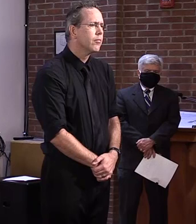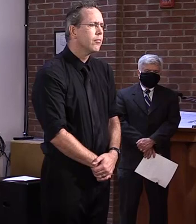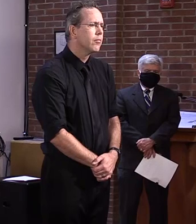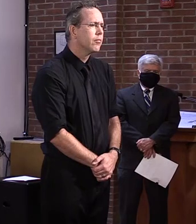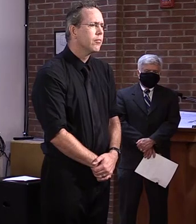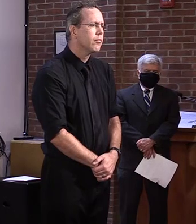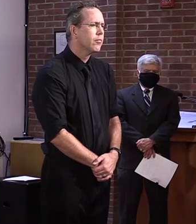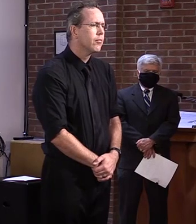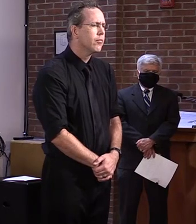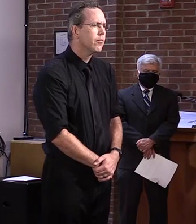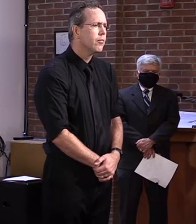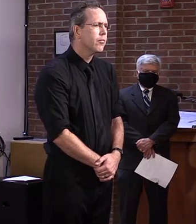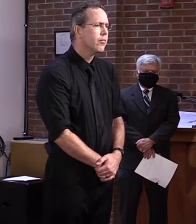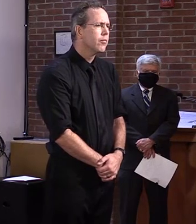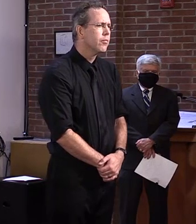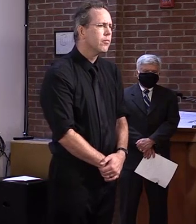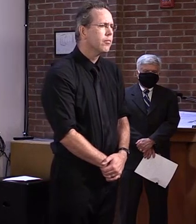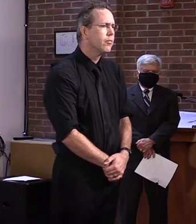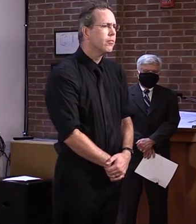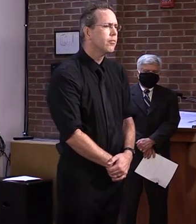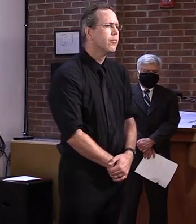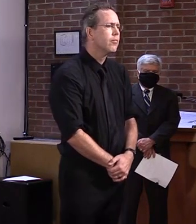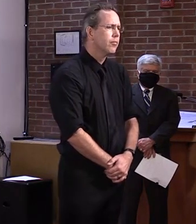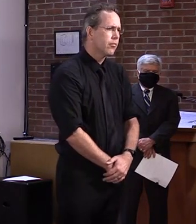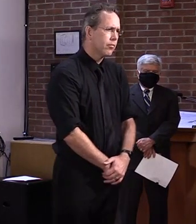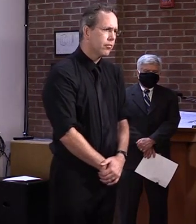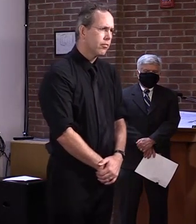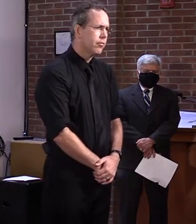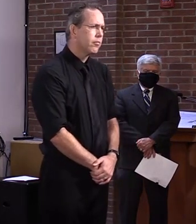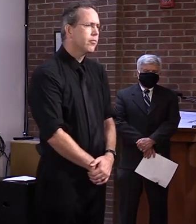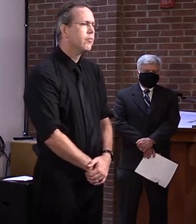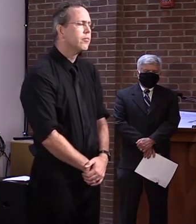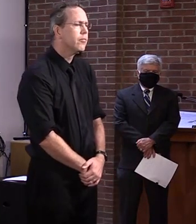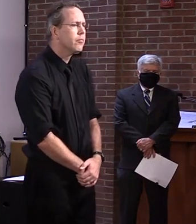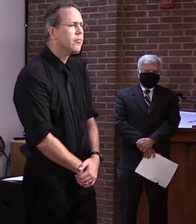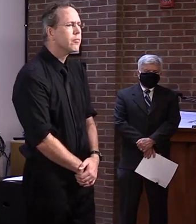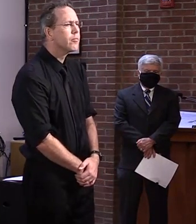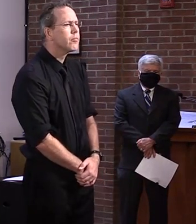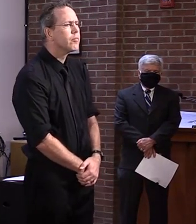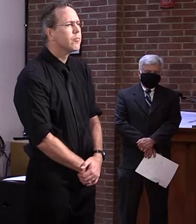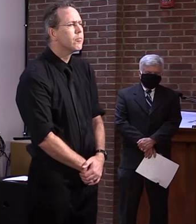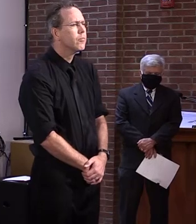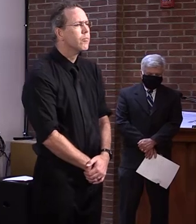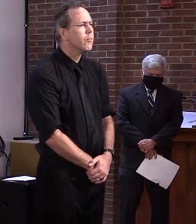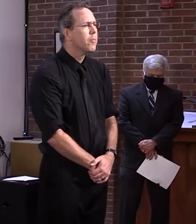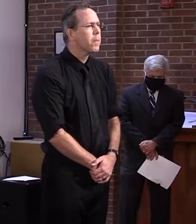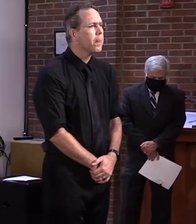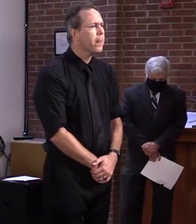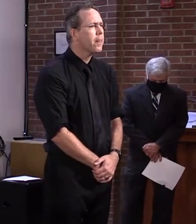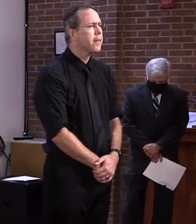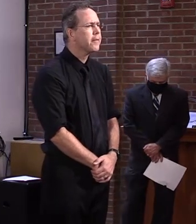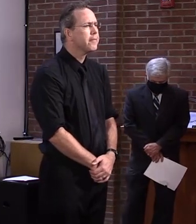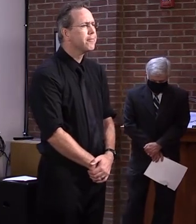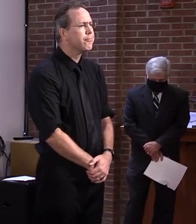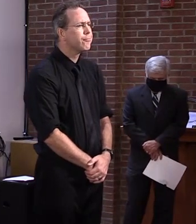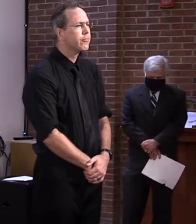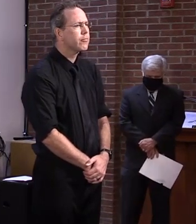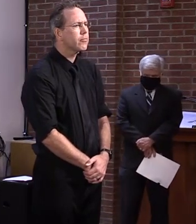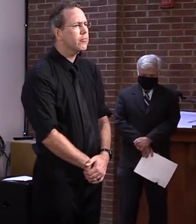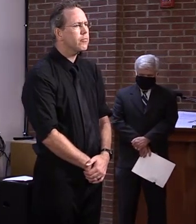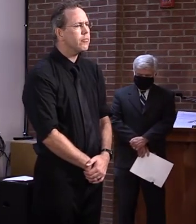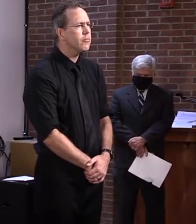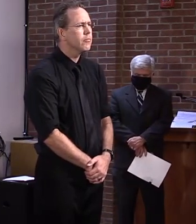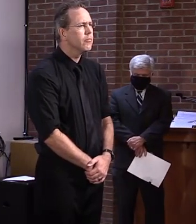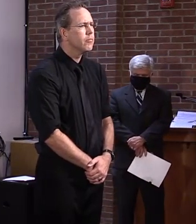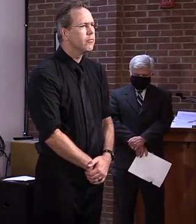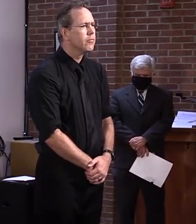their test with a parent. Um, I'm wondering what the state is doing to ensure that, uh, public safety is